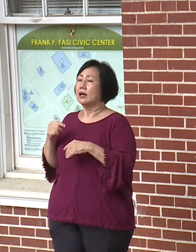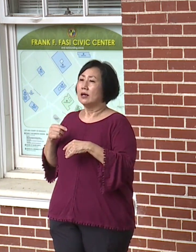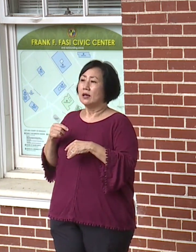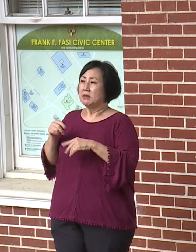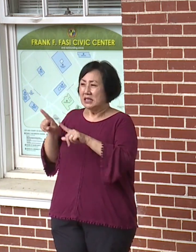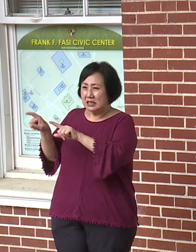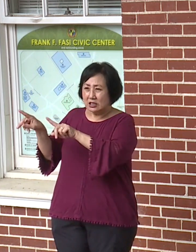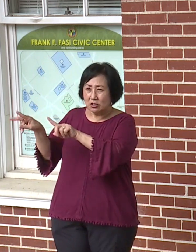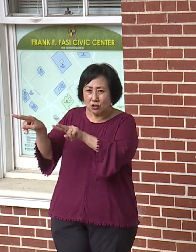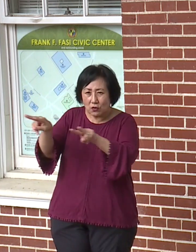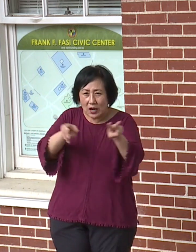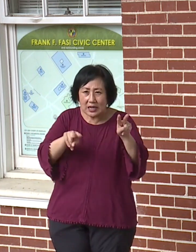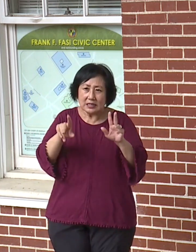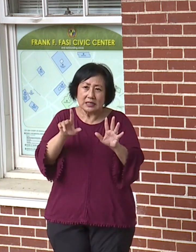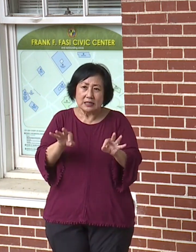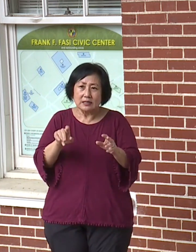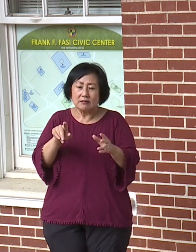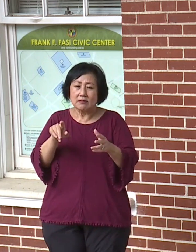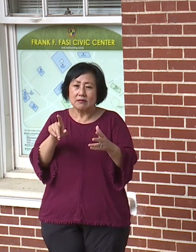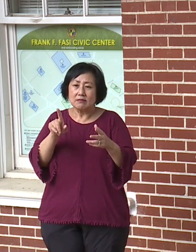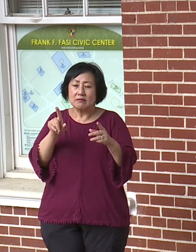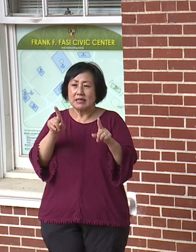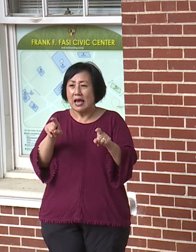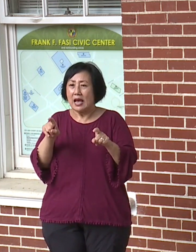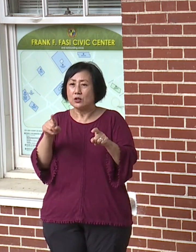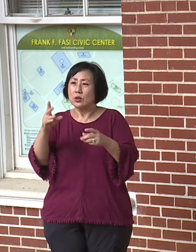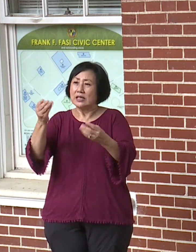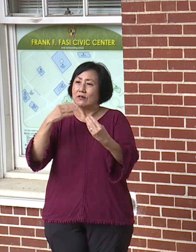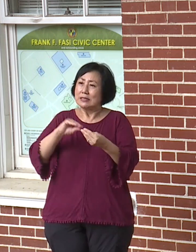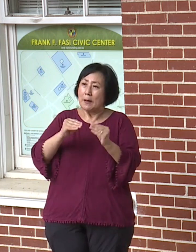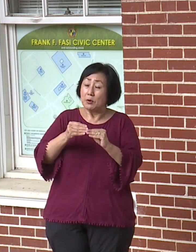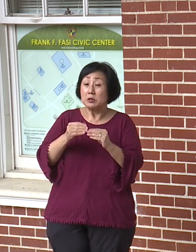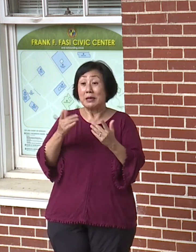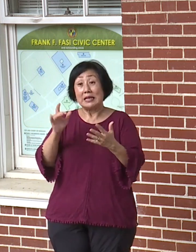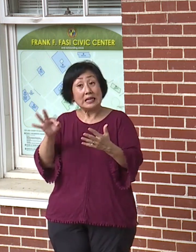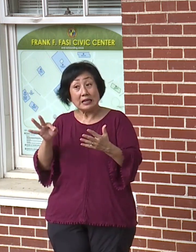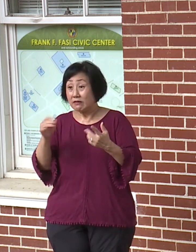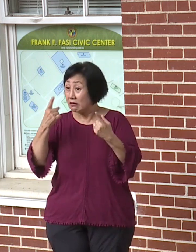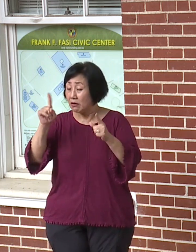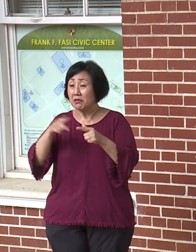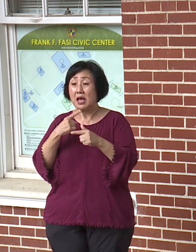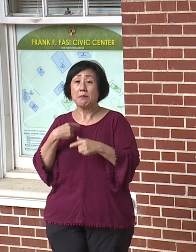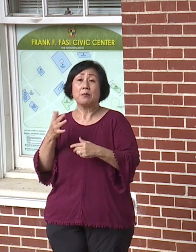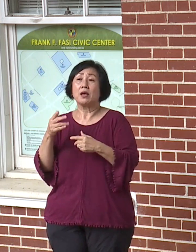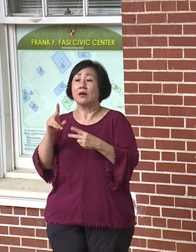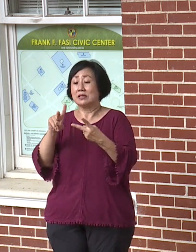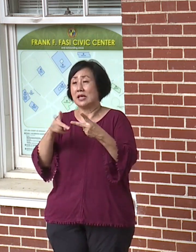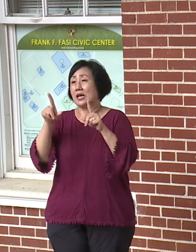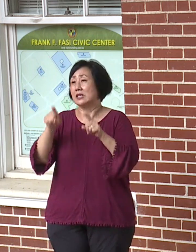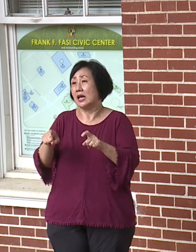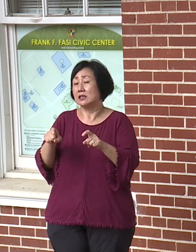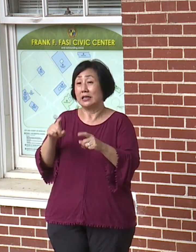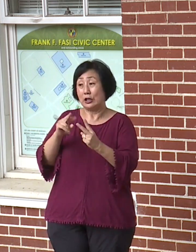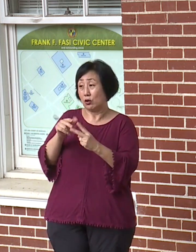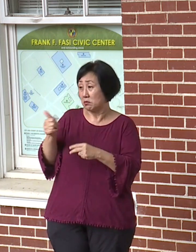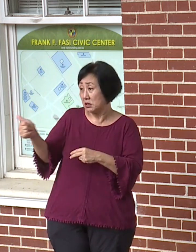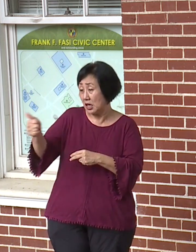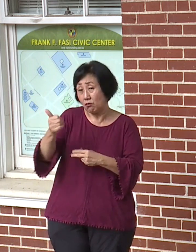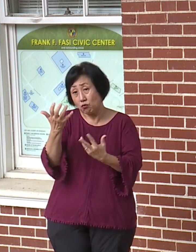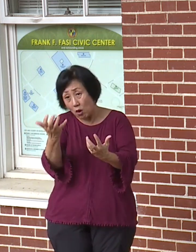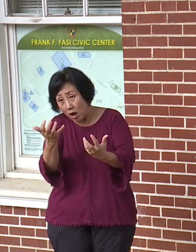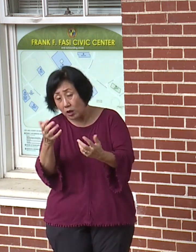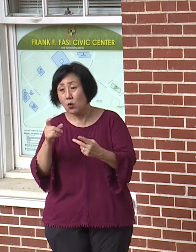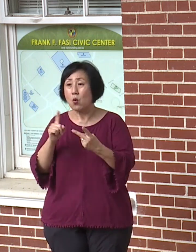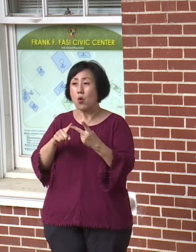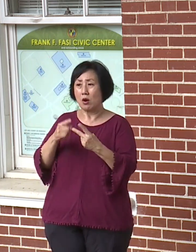there. So maybe we're going to have to look at doing a second test. Voluntary, maybe mandatory if we see the number of cases going